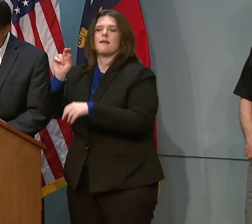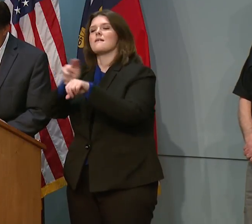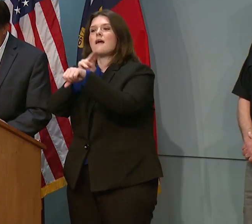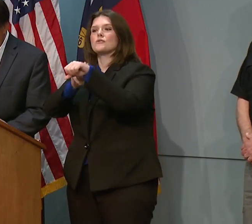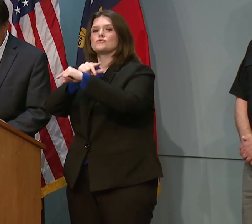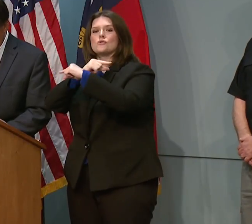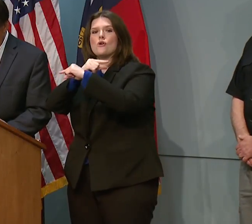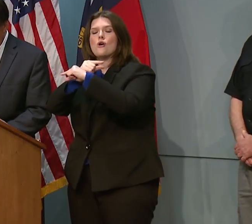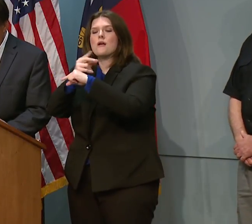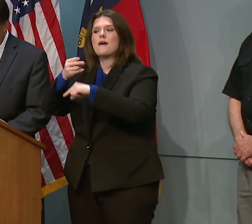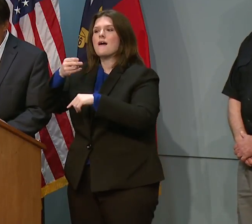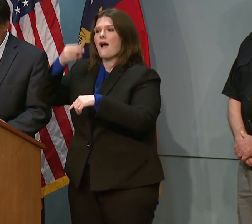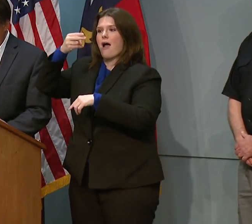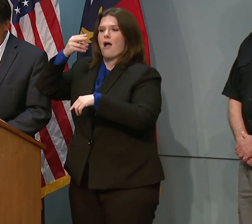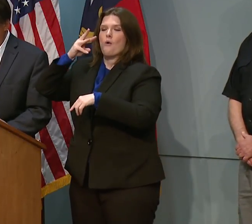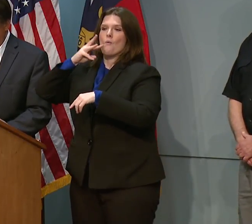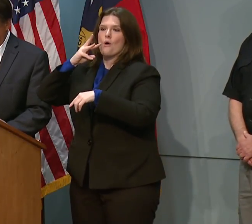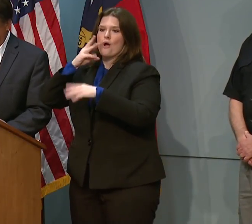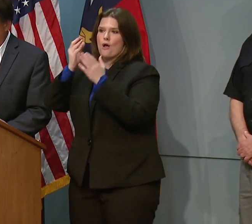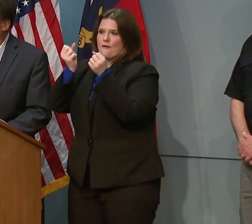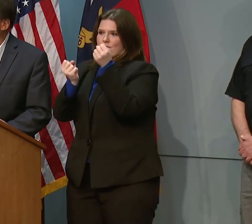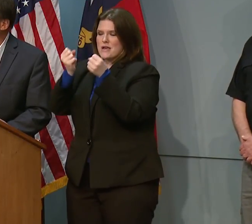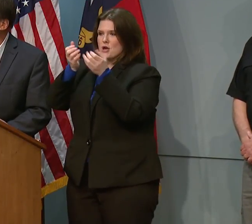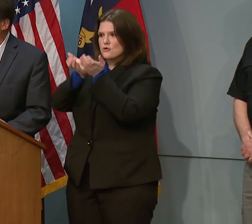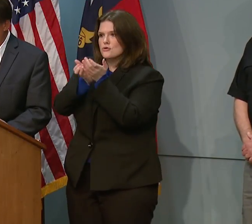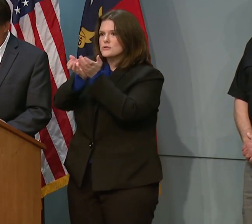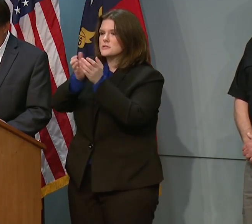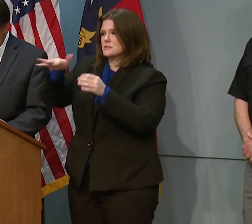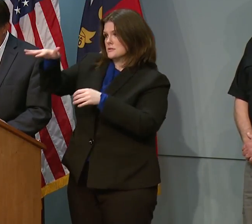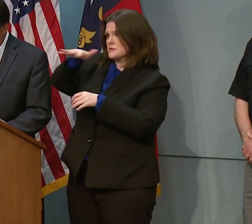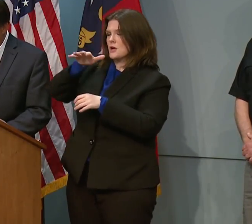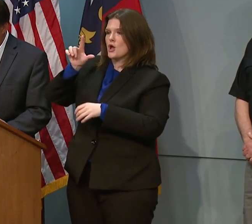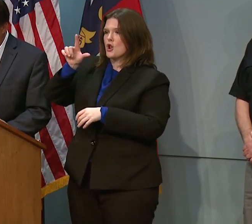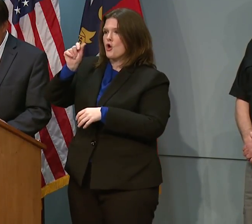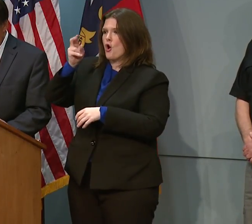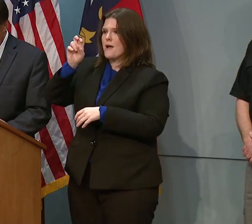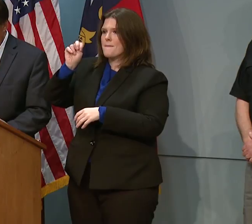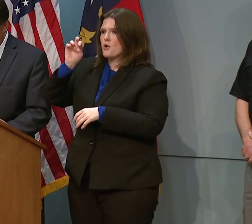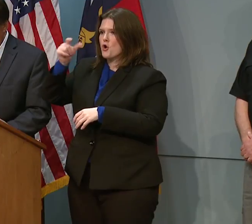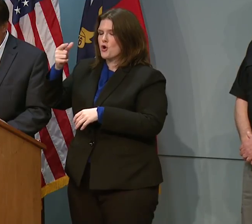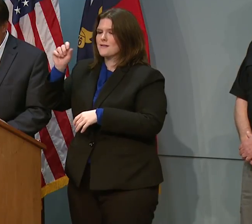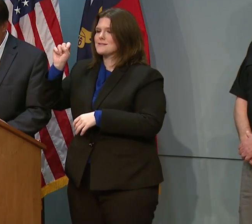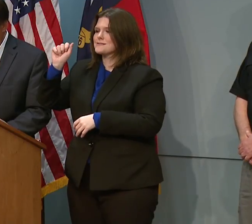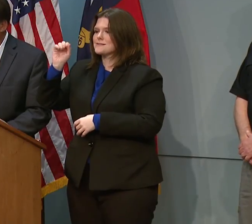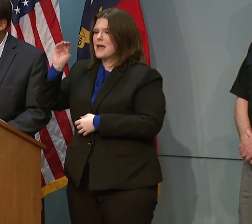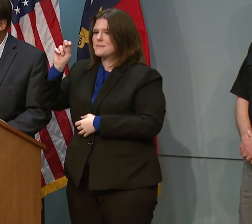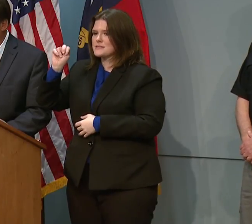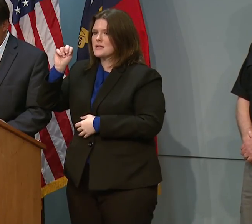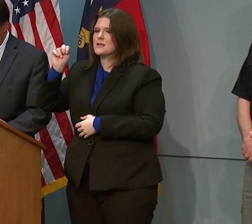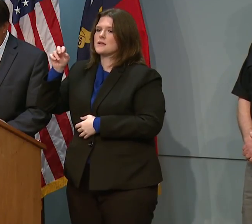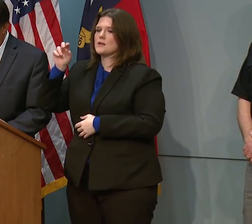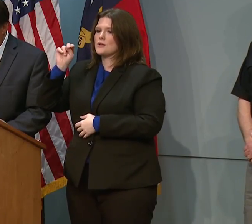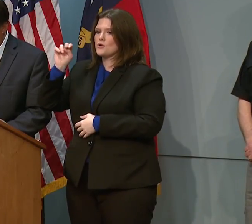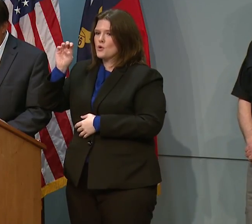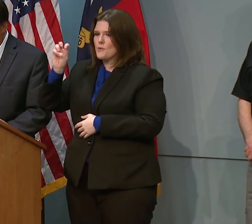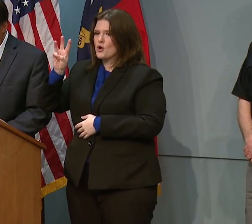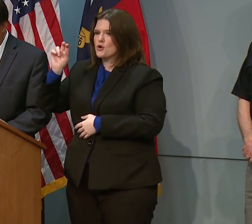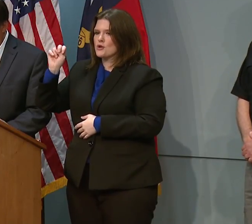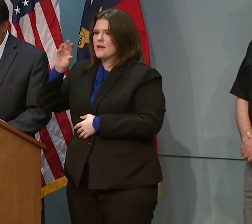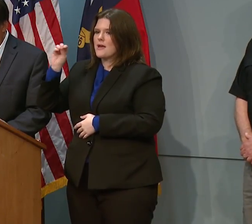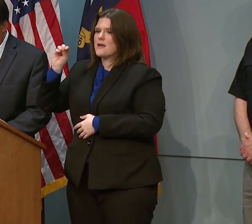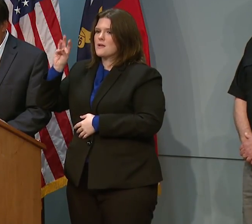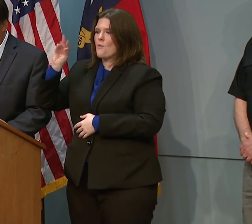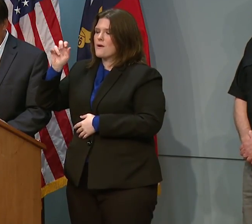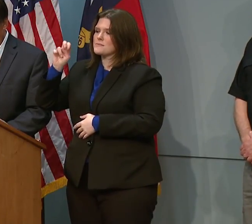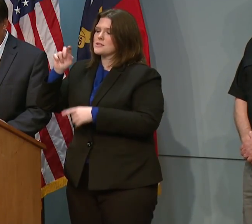water vehicles in stage in Laurenburg, Sanford, Elizabethtown, New Bern, and Williamston to be able to respond rapidly